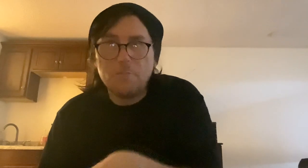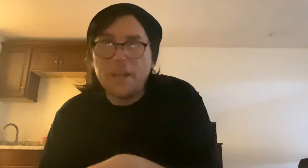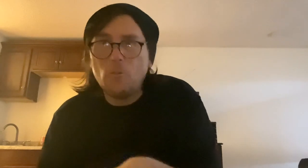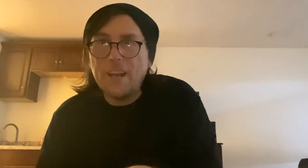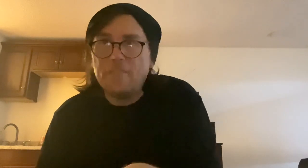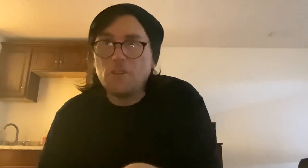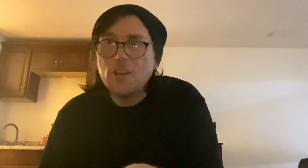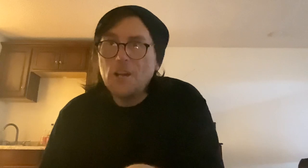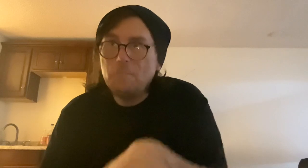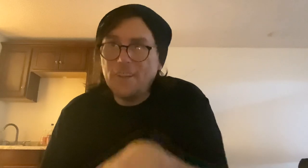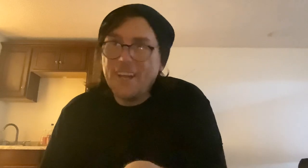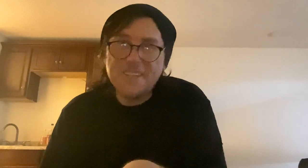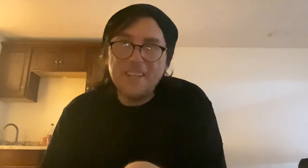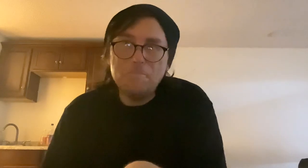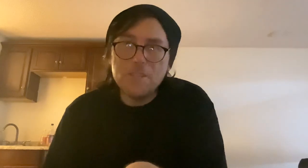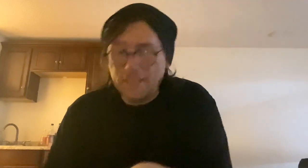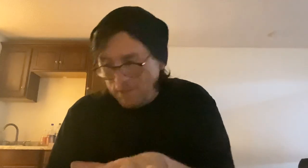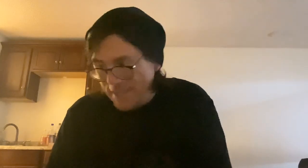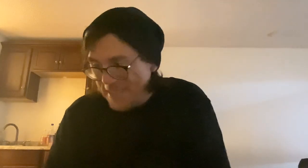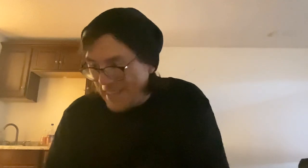you make or whatever. But a lot of times, like with Disney,